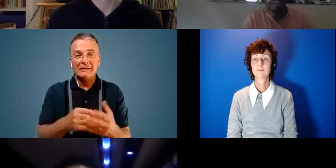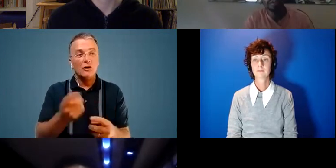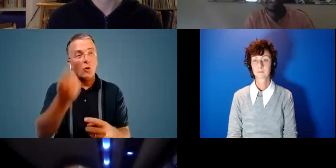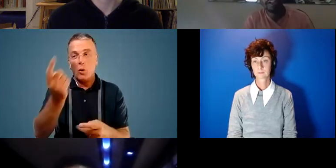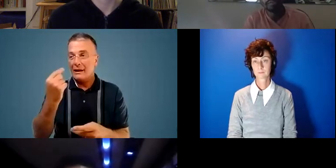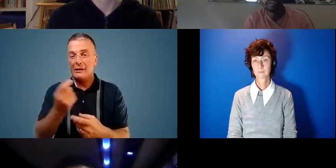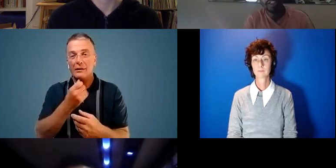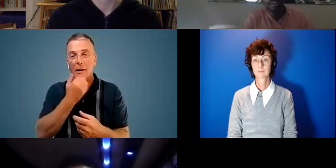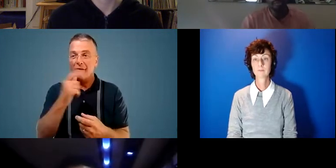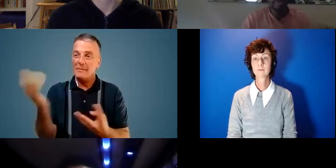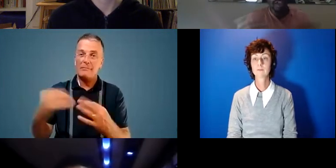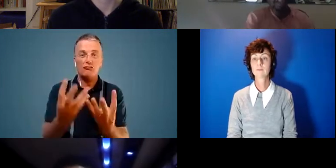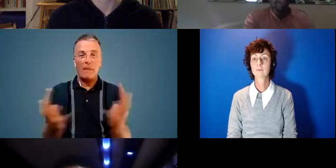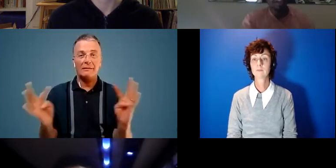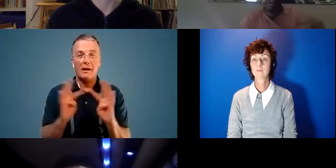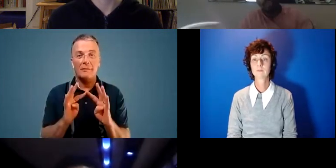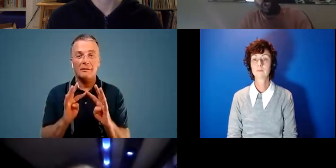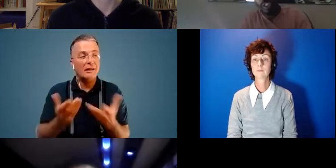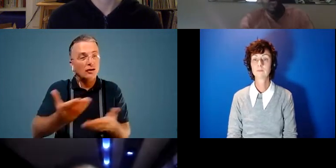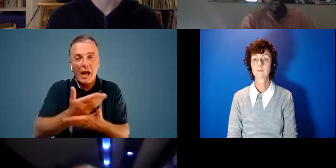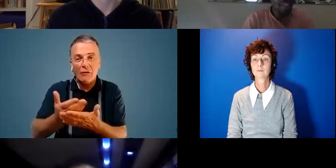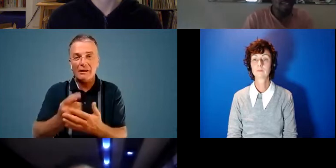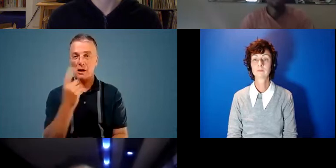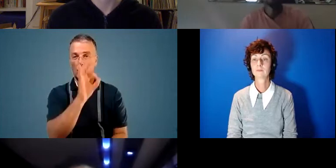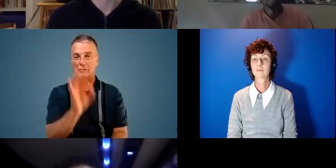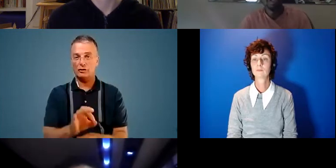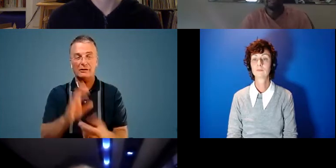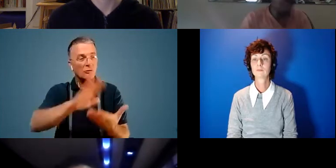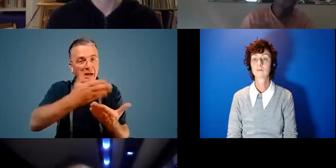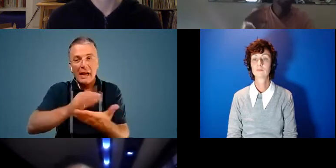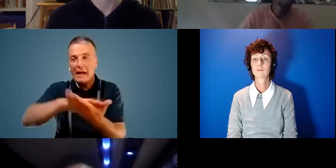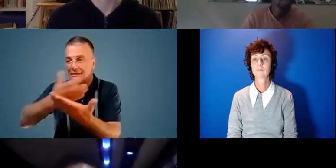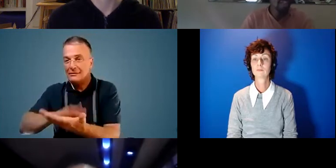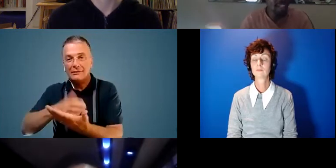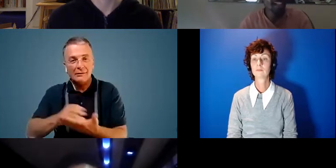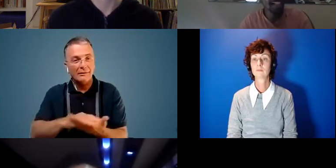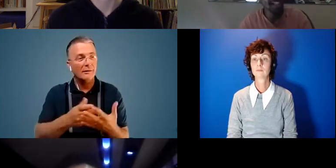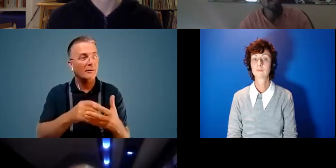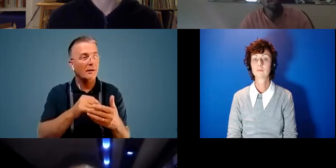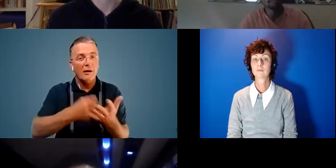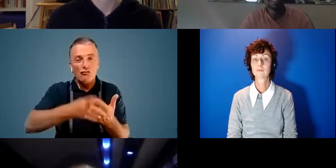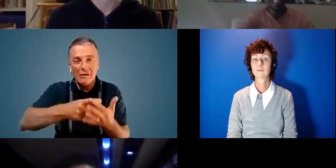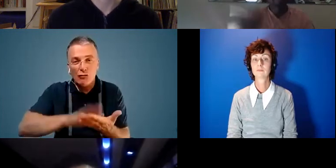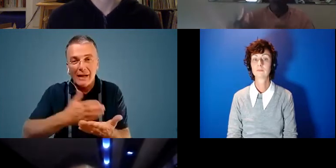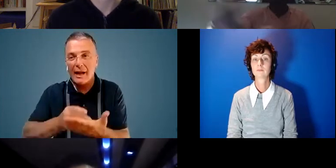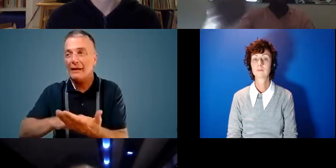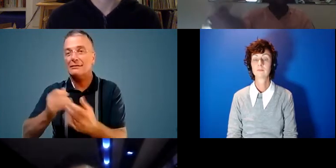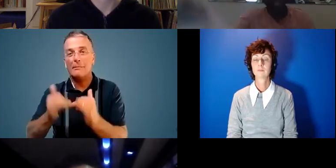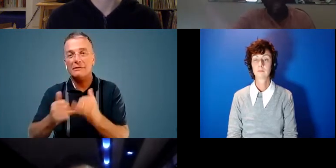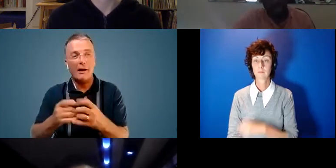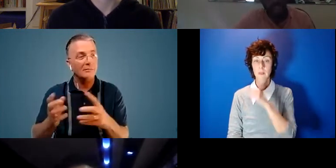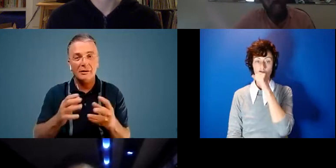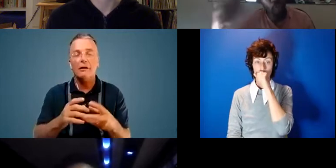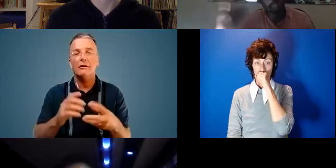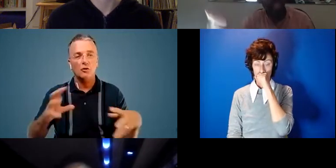people around the table and kind of sharing a question and translating a question and menstrual and mistranslating it at times in order for us to